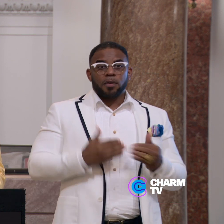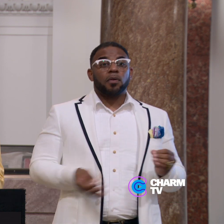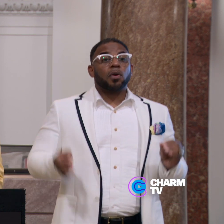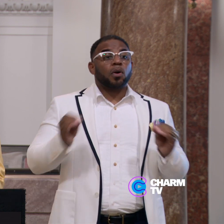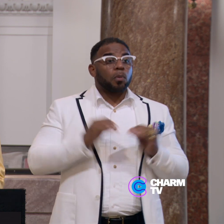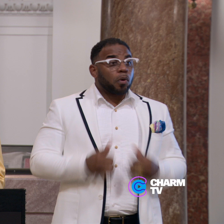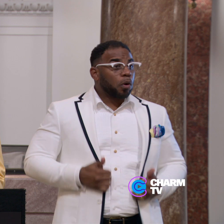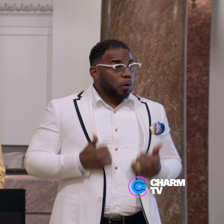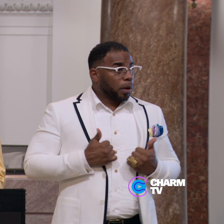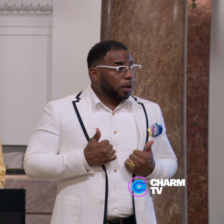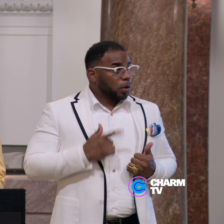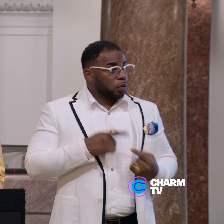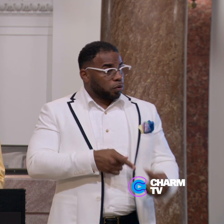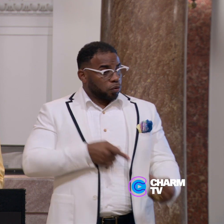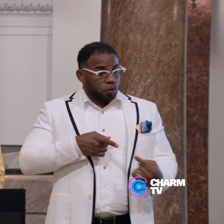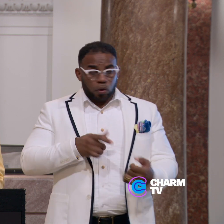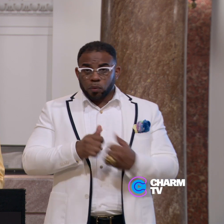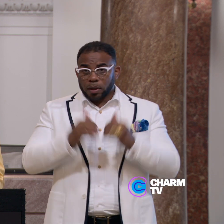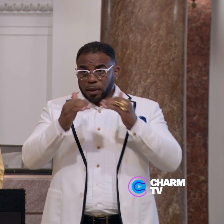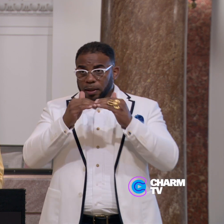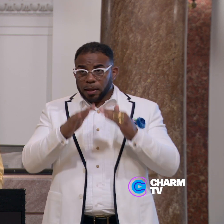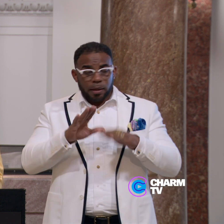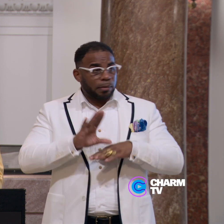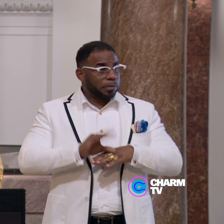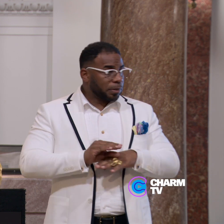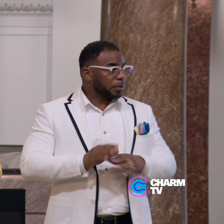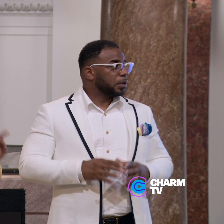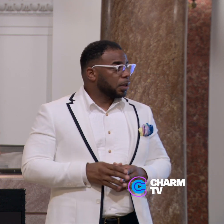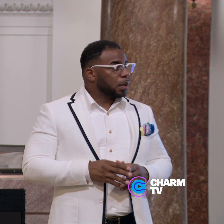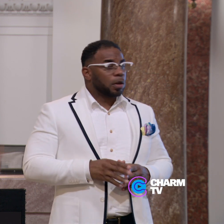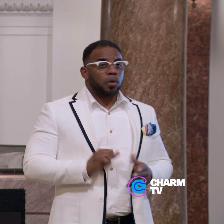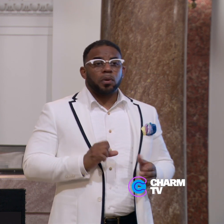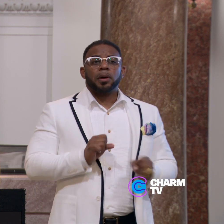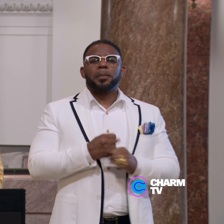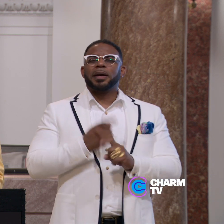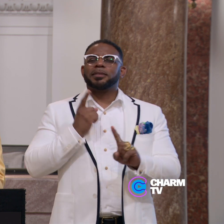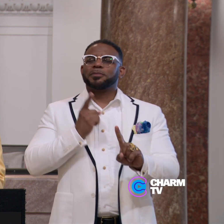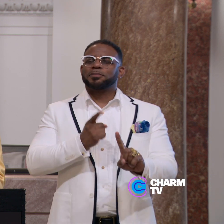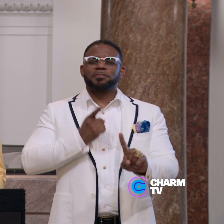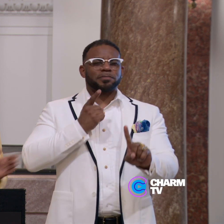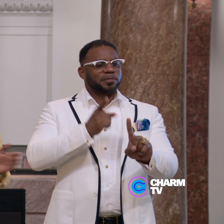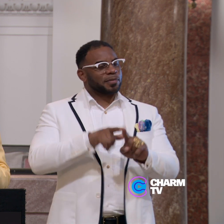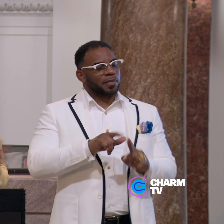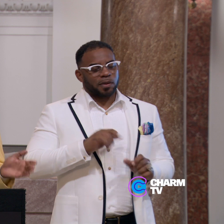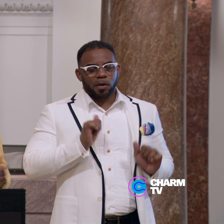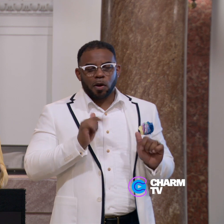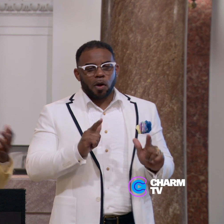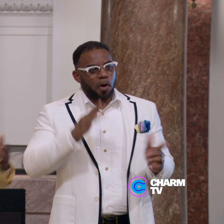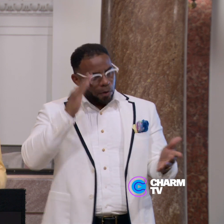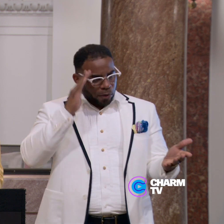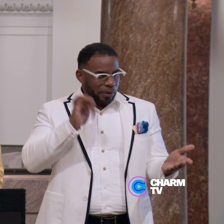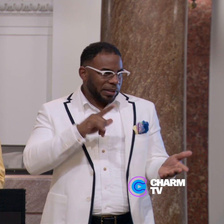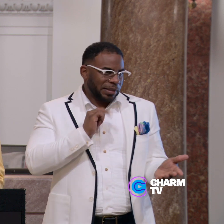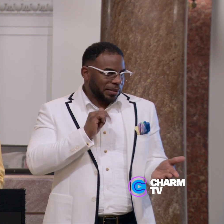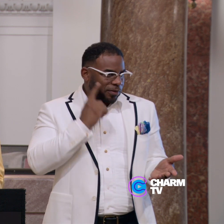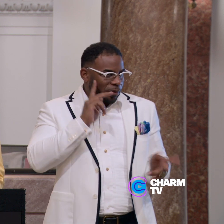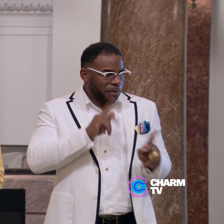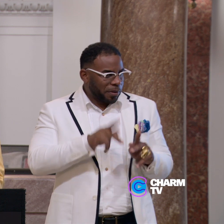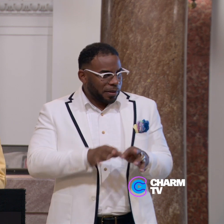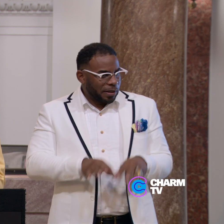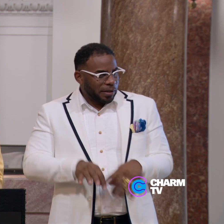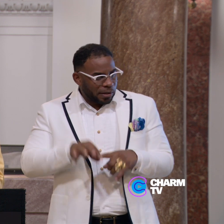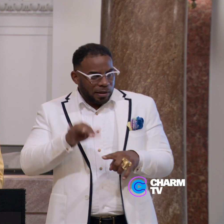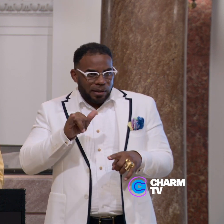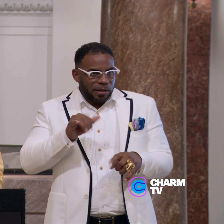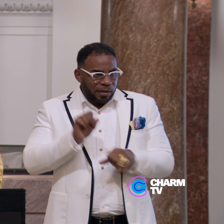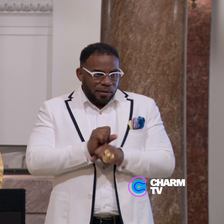more residents who are struggling with housing insecurity. We're making strides, but we all know this group of people in particular